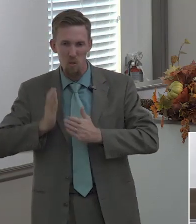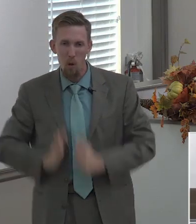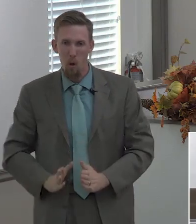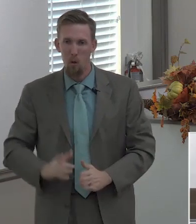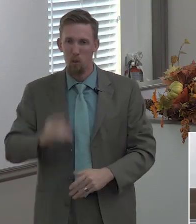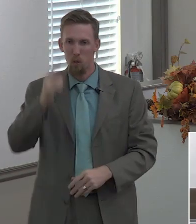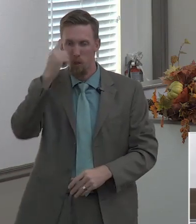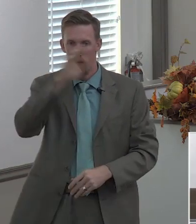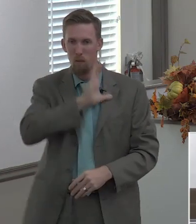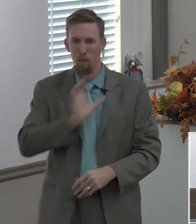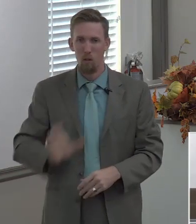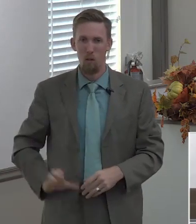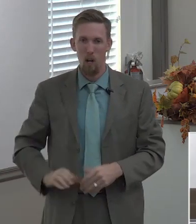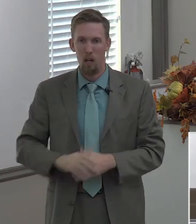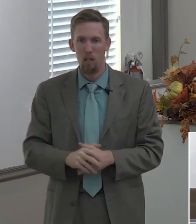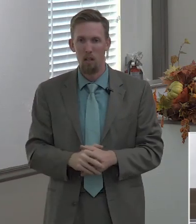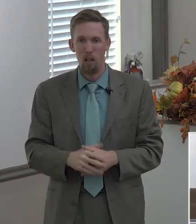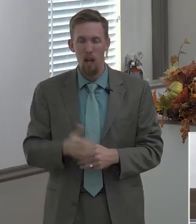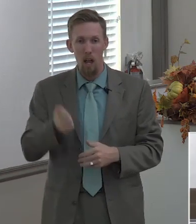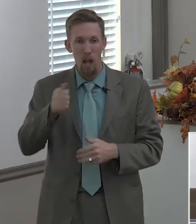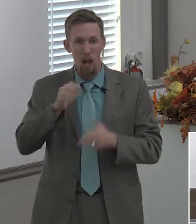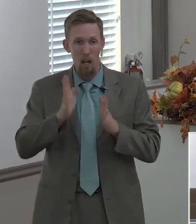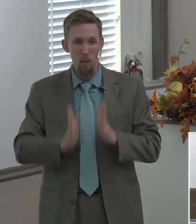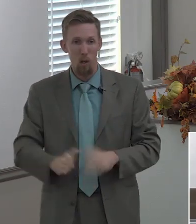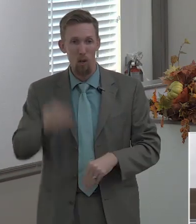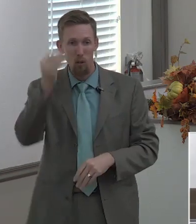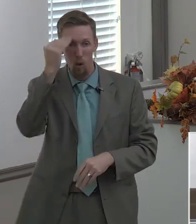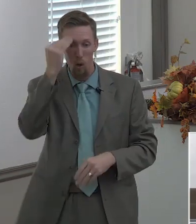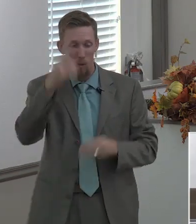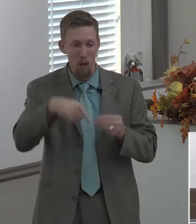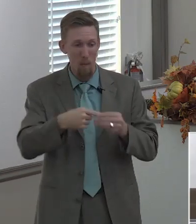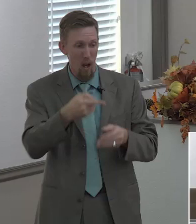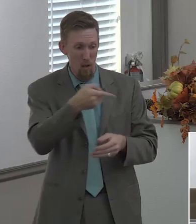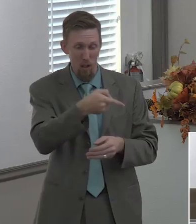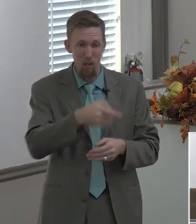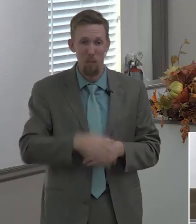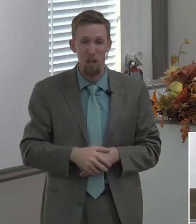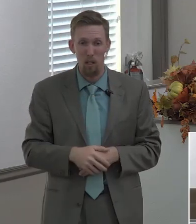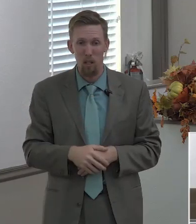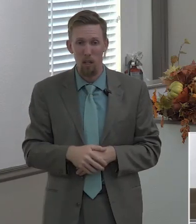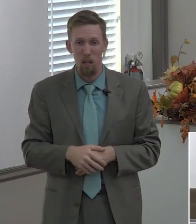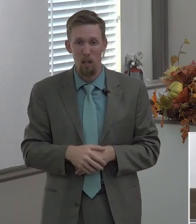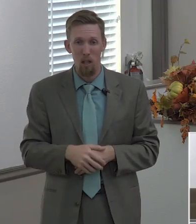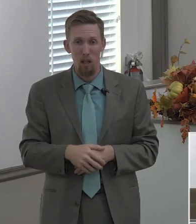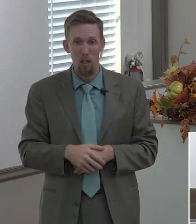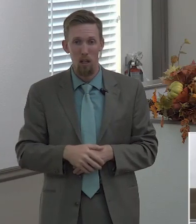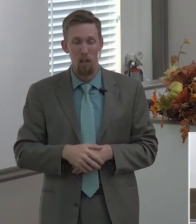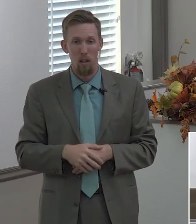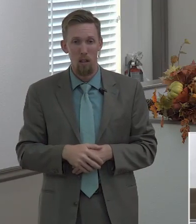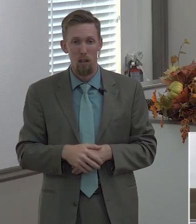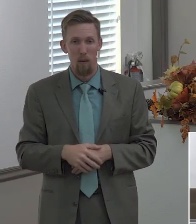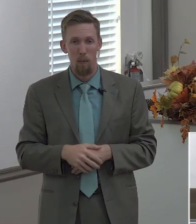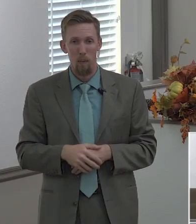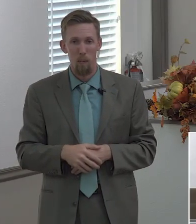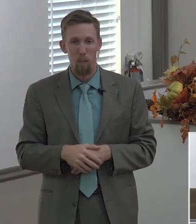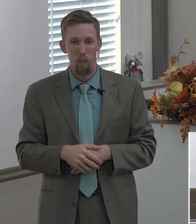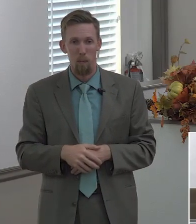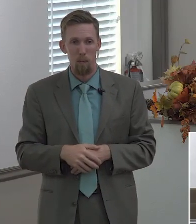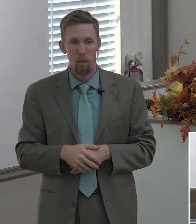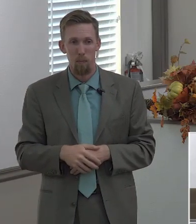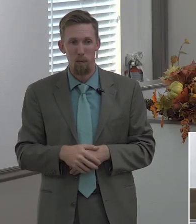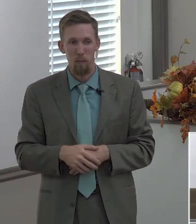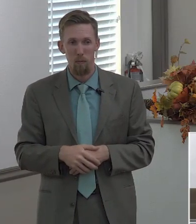i mean anybody that knows about dr ed nelson knows that man this guy